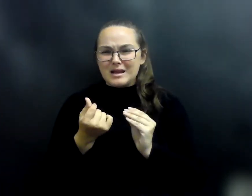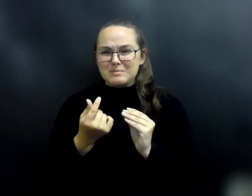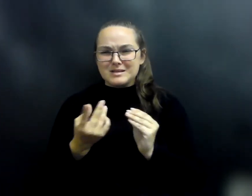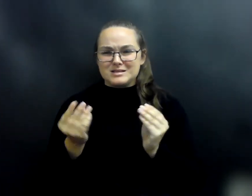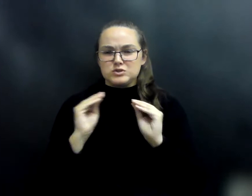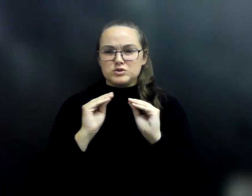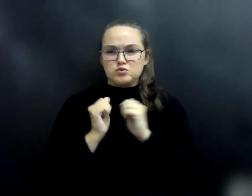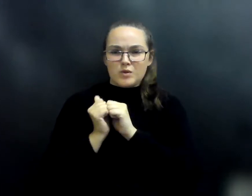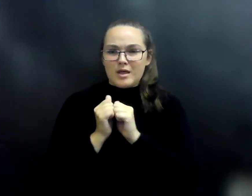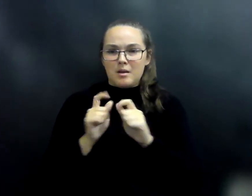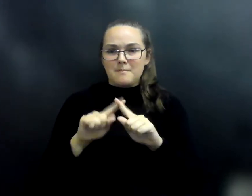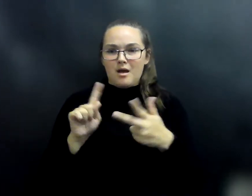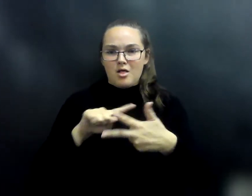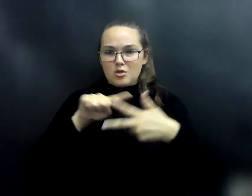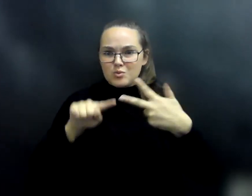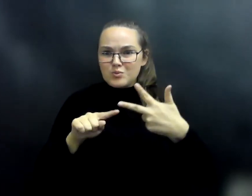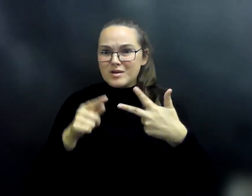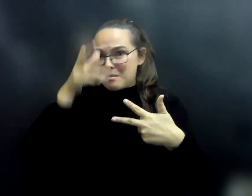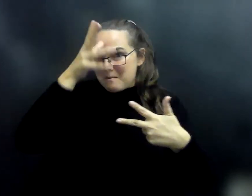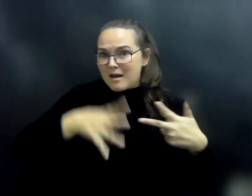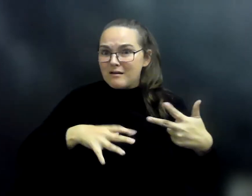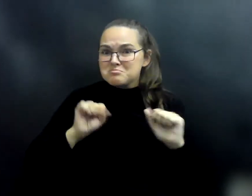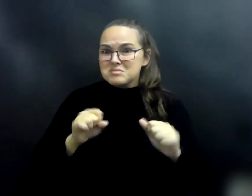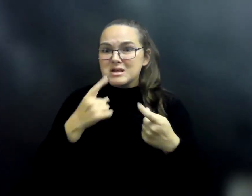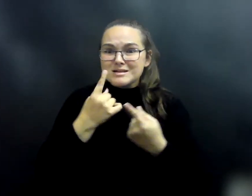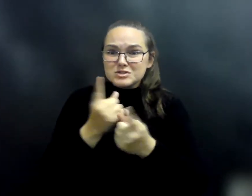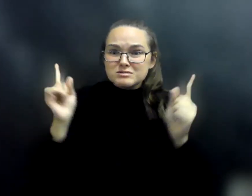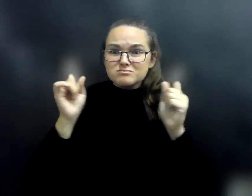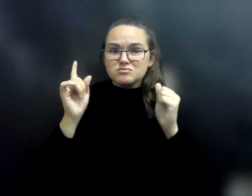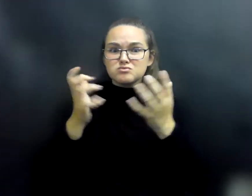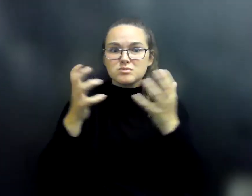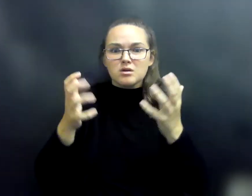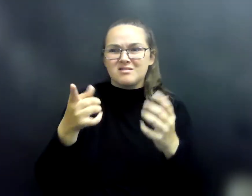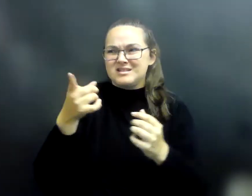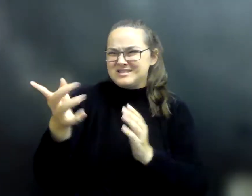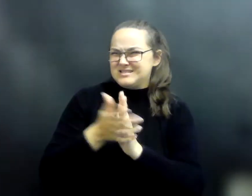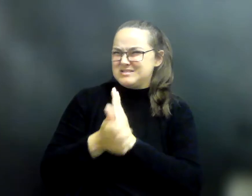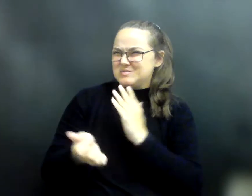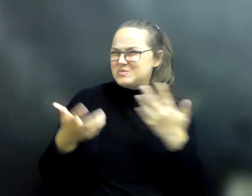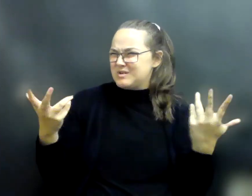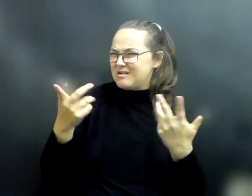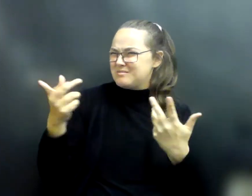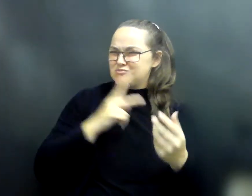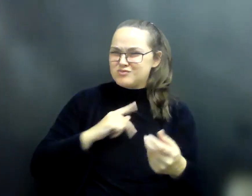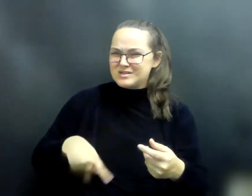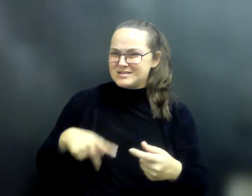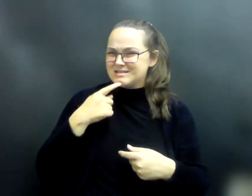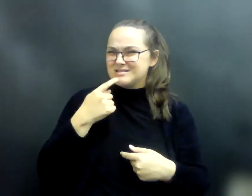three men can achieve much more. What is his talent? Asked the prince. Overhearing their